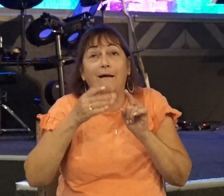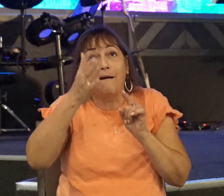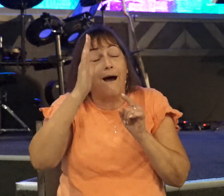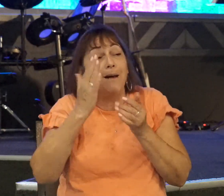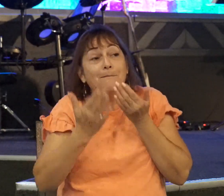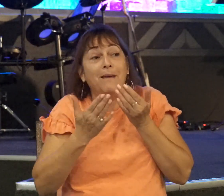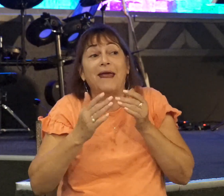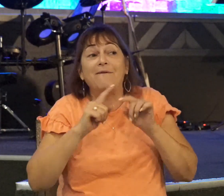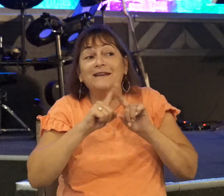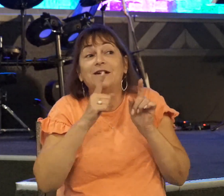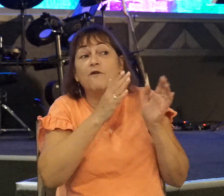Our armor bearer.